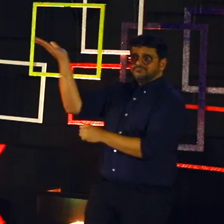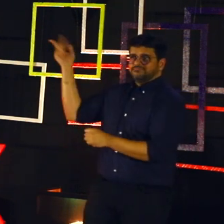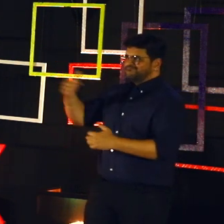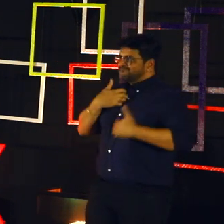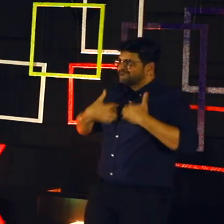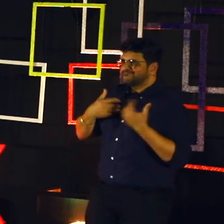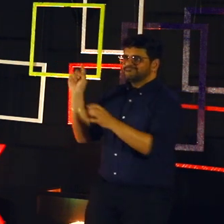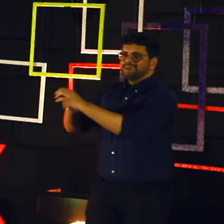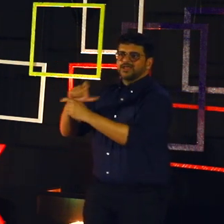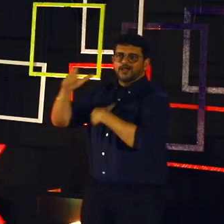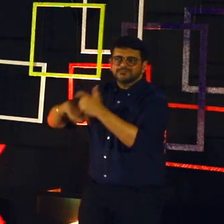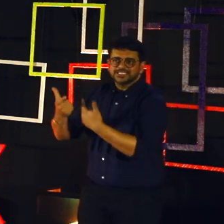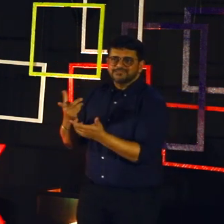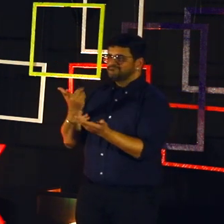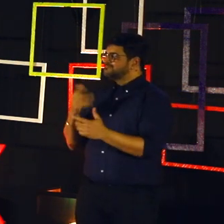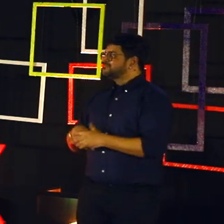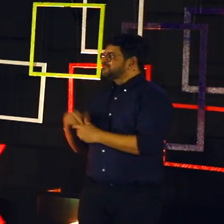because right now, there are many deaf people who are working at various companies.